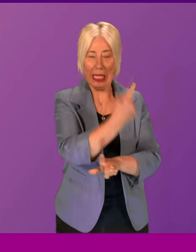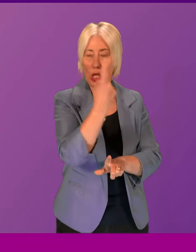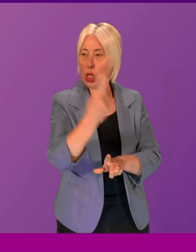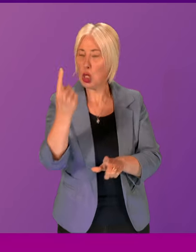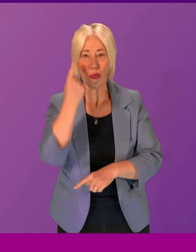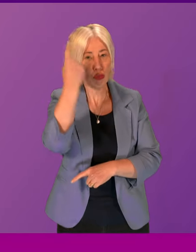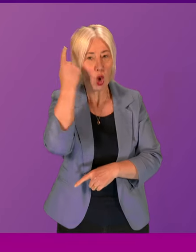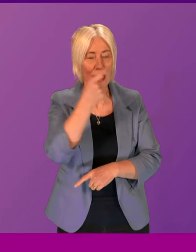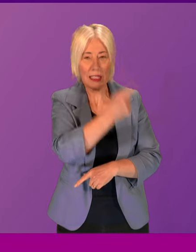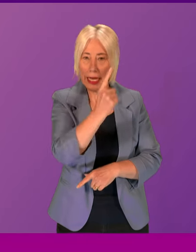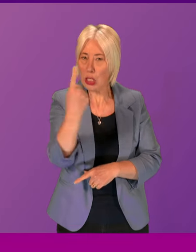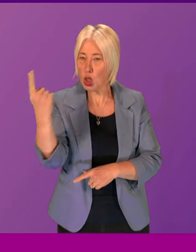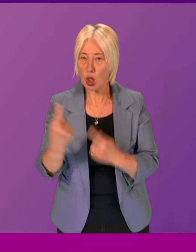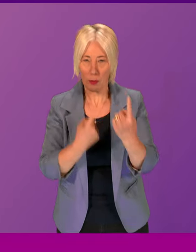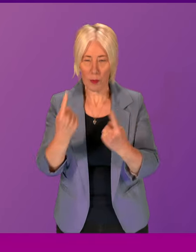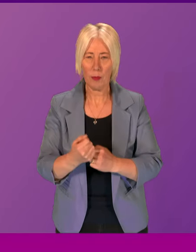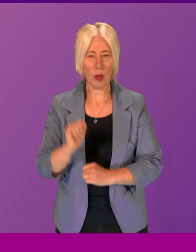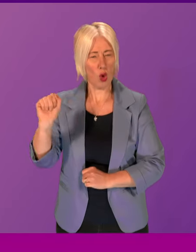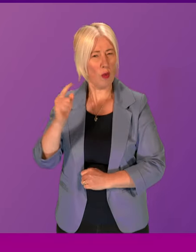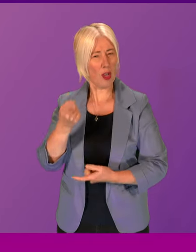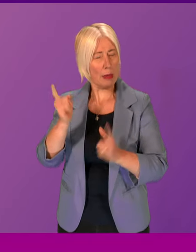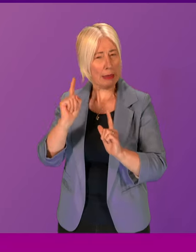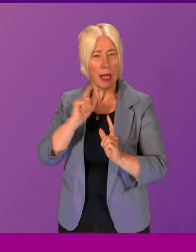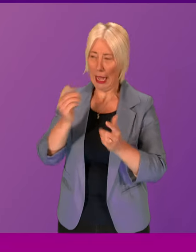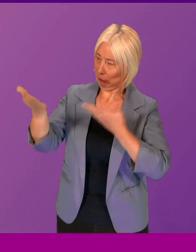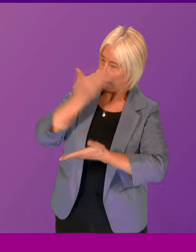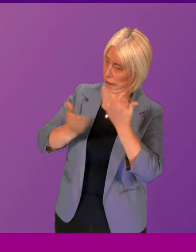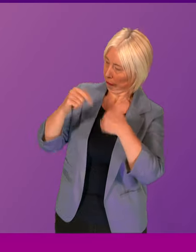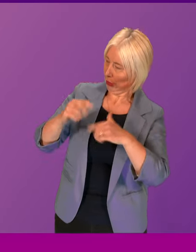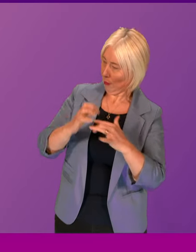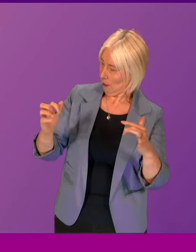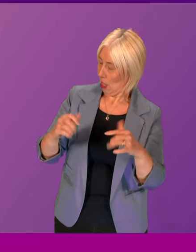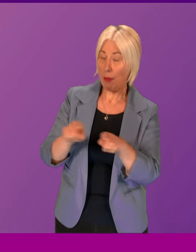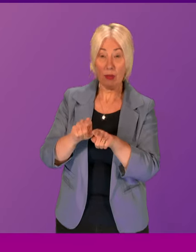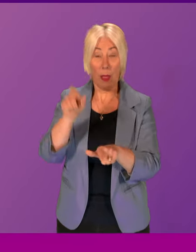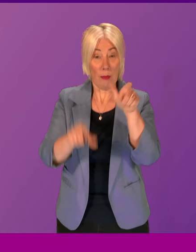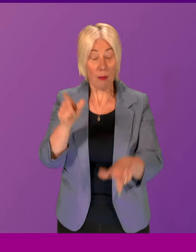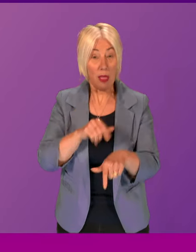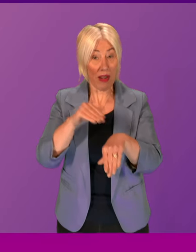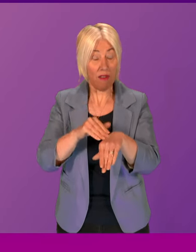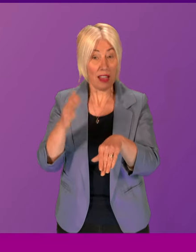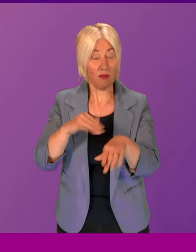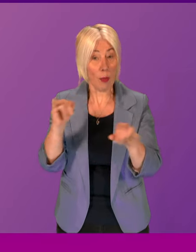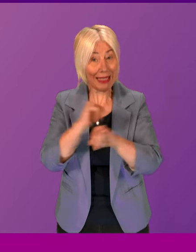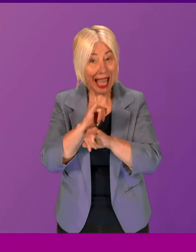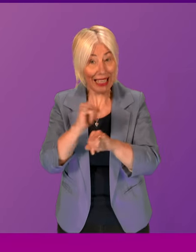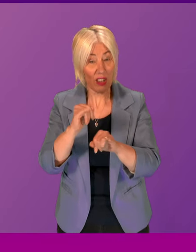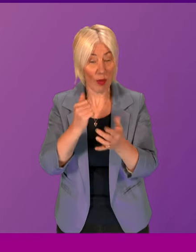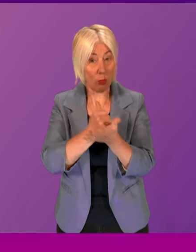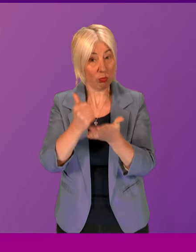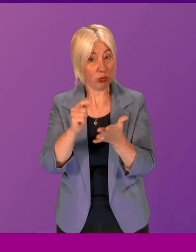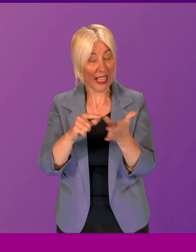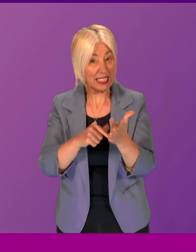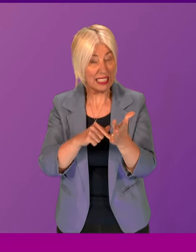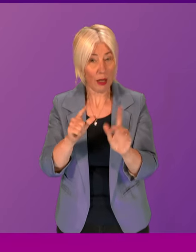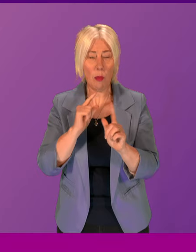So can the First Minister tell not just Parliament, but crucially, all the victims of this scandal, what the position of his government